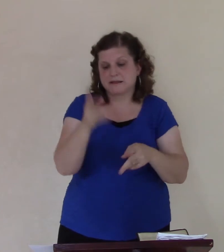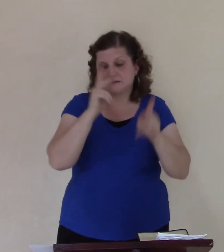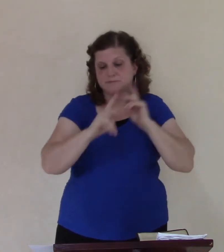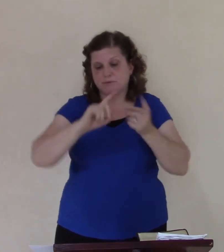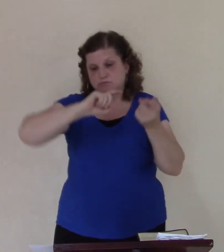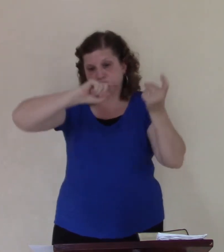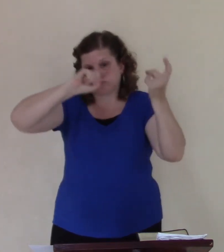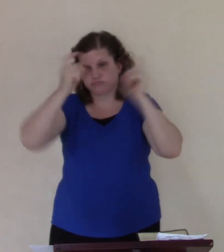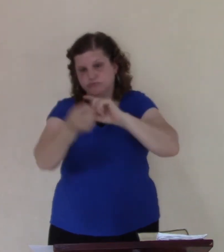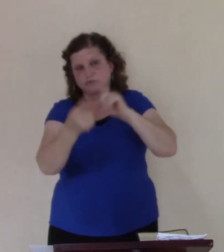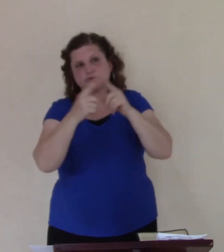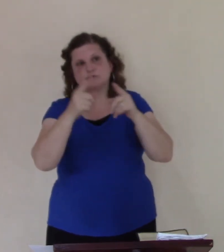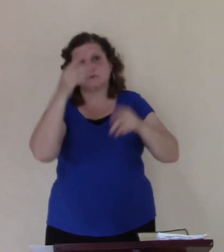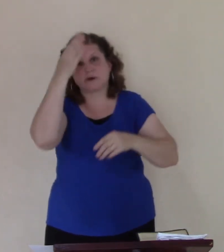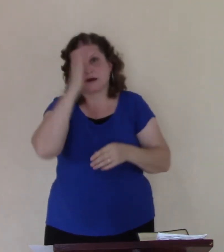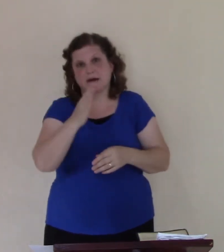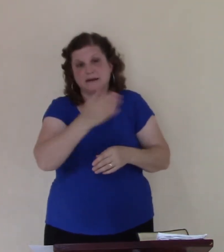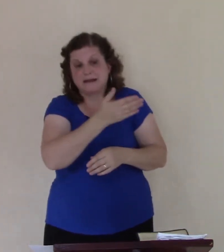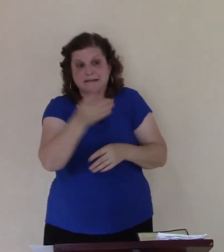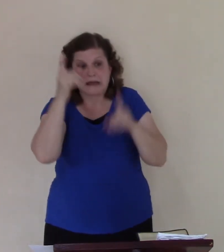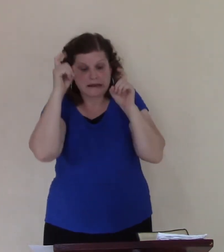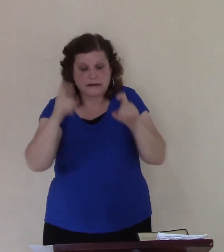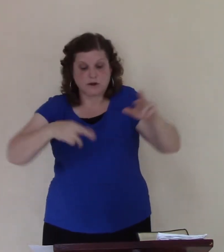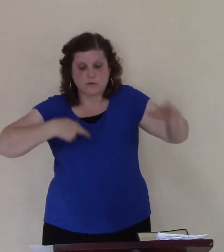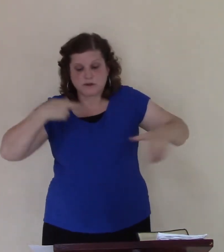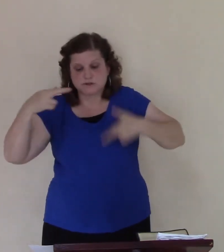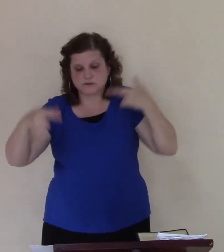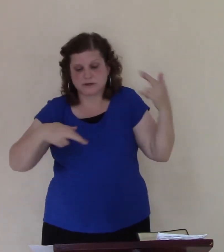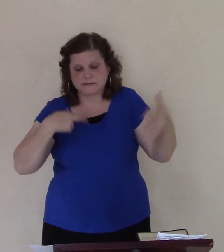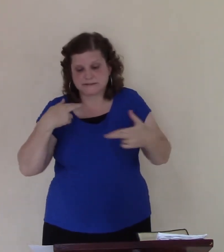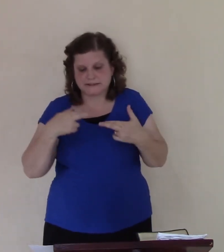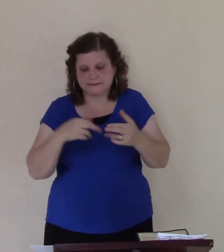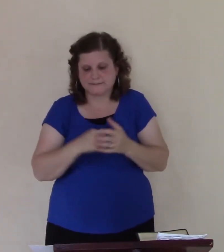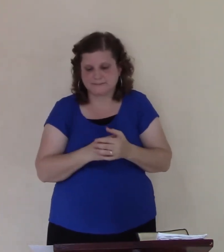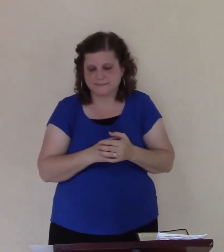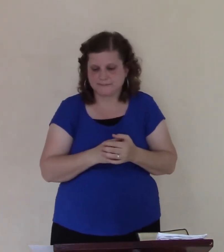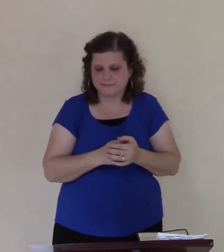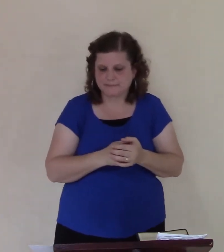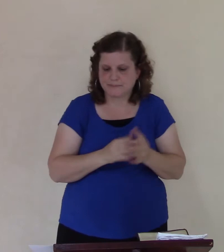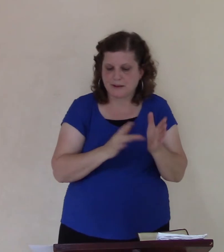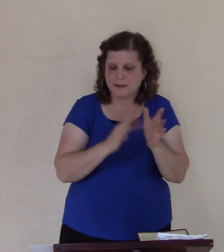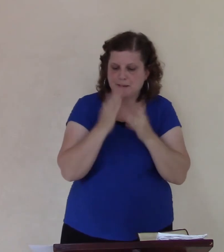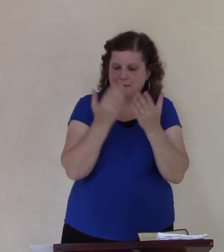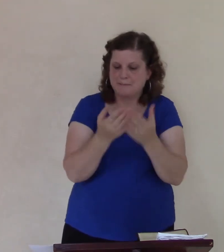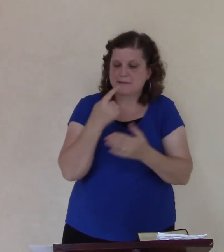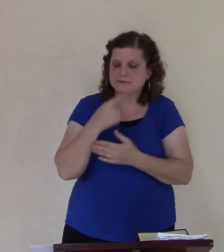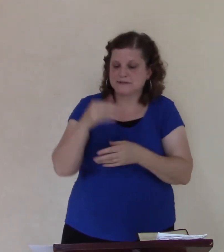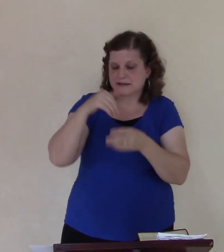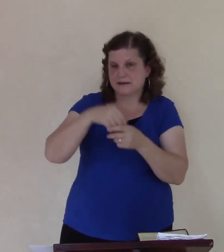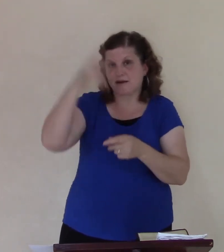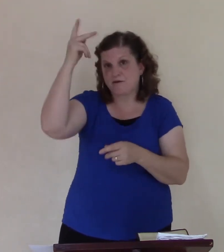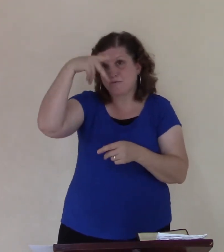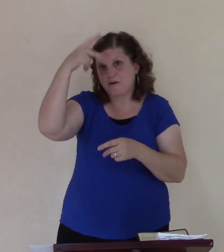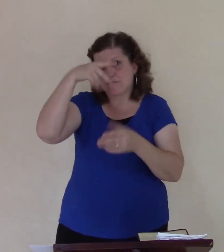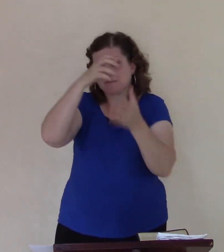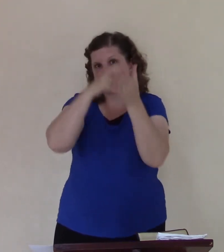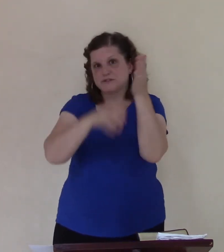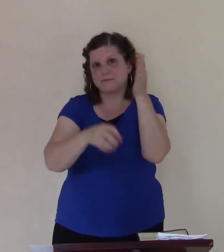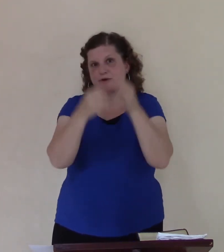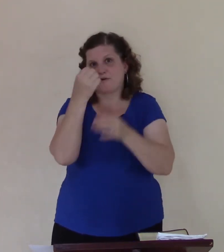be rejoicing. The Bible says in Proverbs chapter 5, remember Proverbs chapter 5,